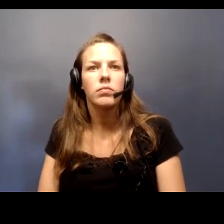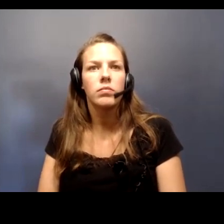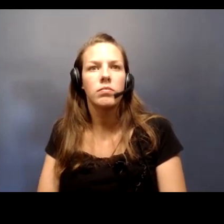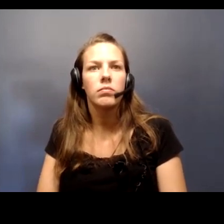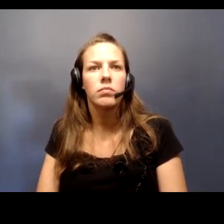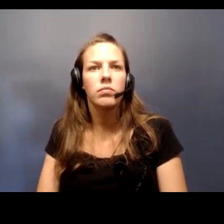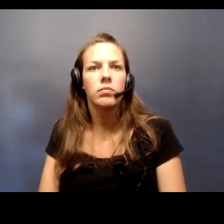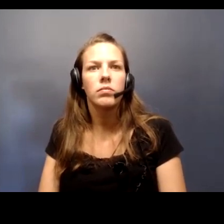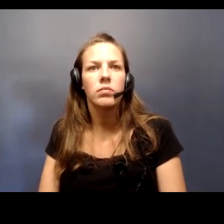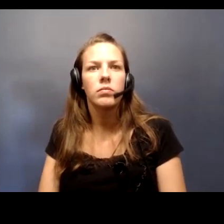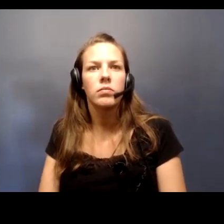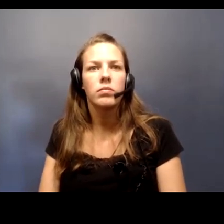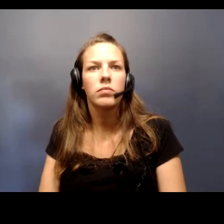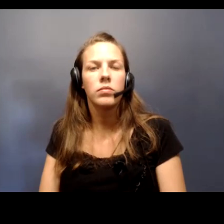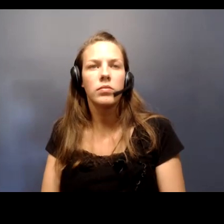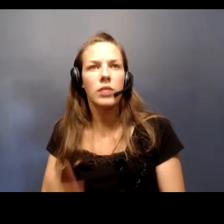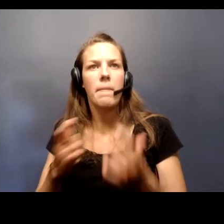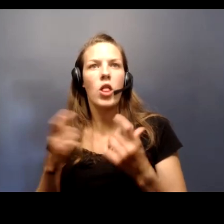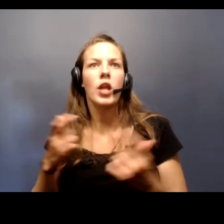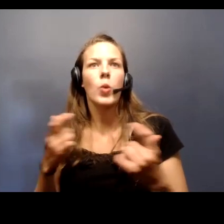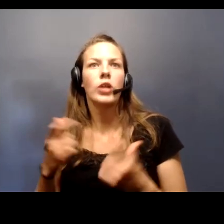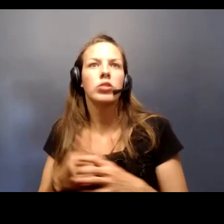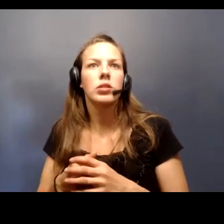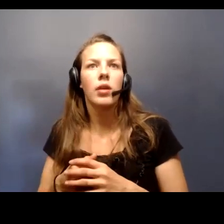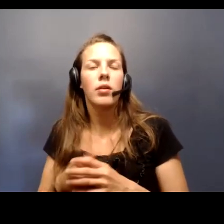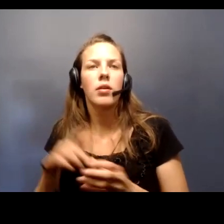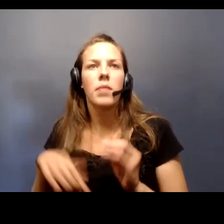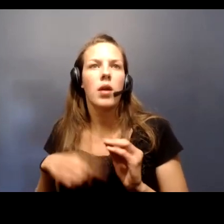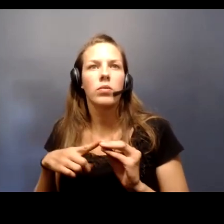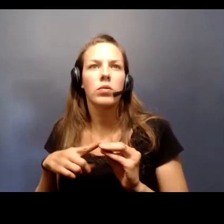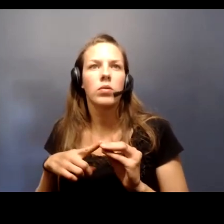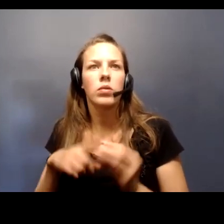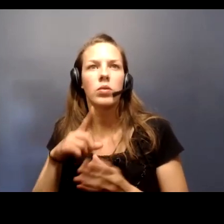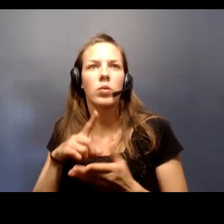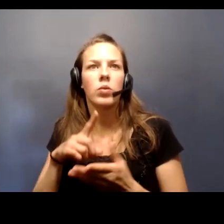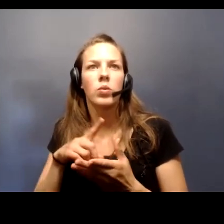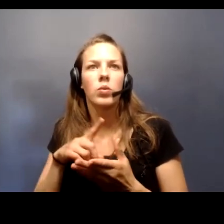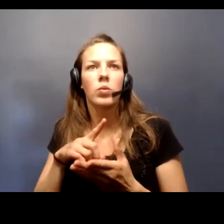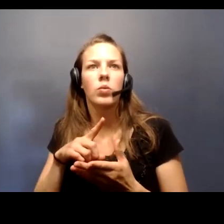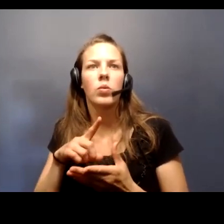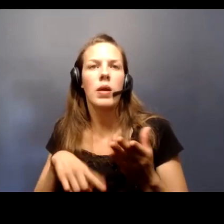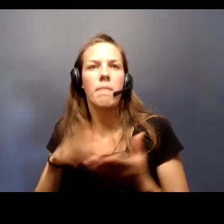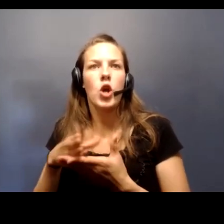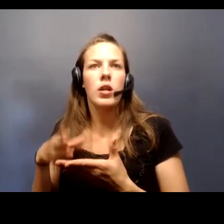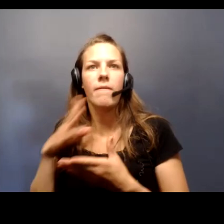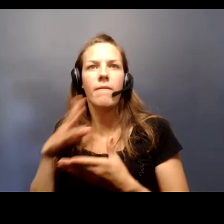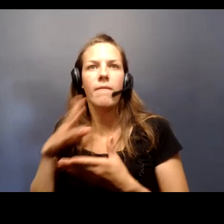I'm getting a lot of questions about what proportion of the population